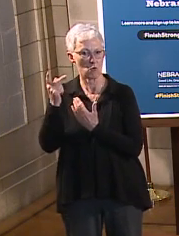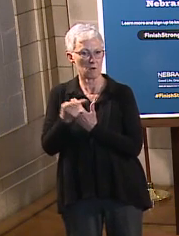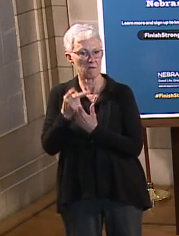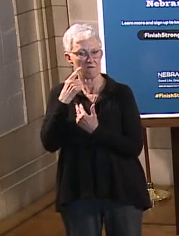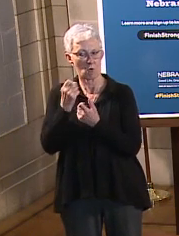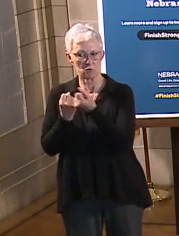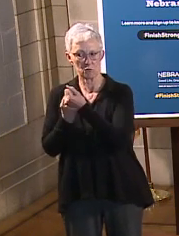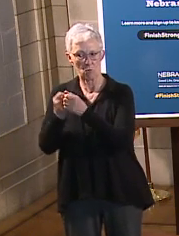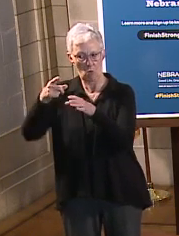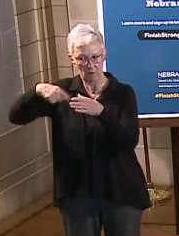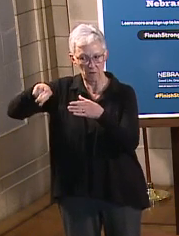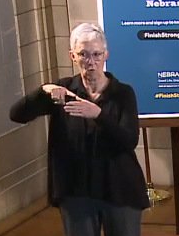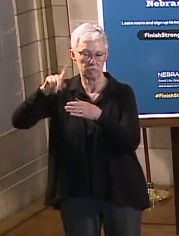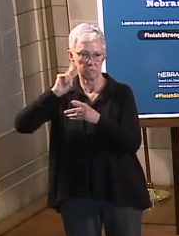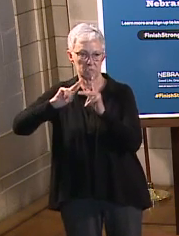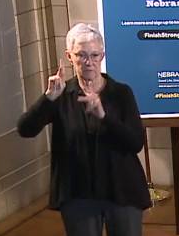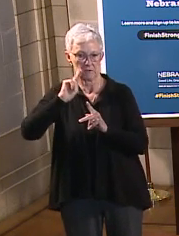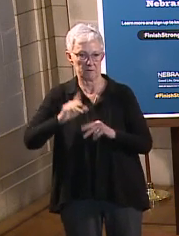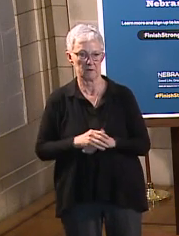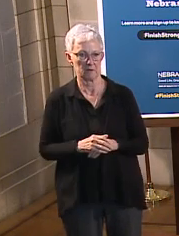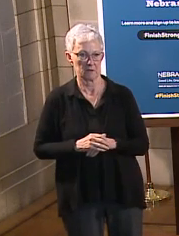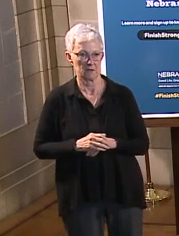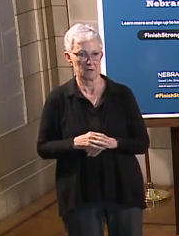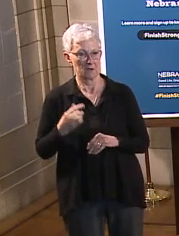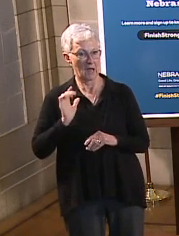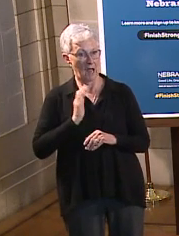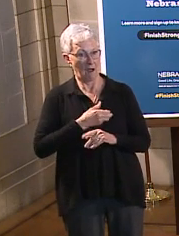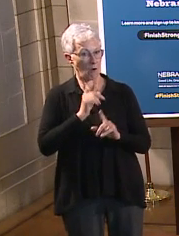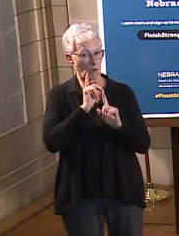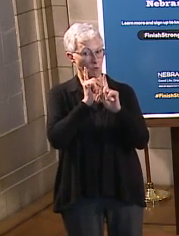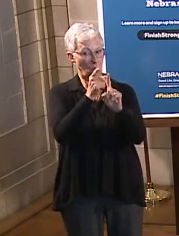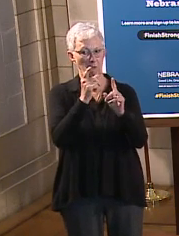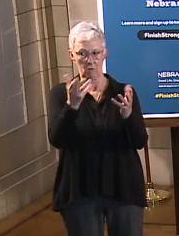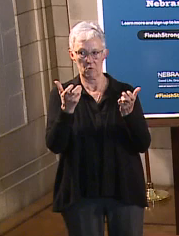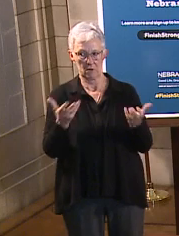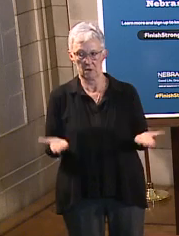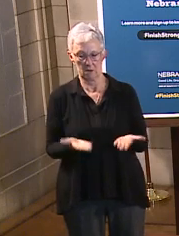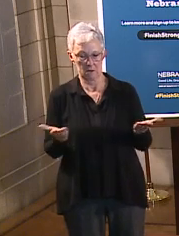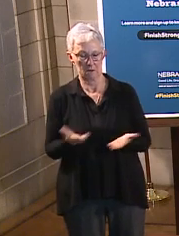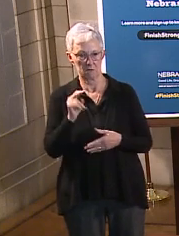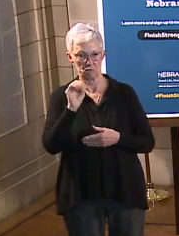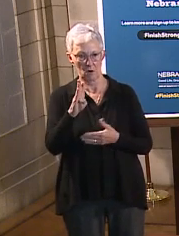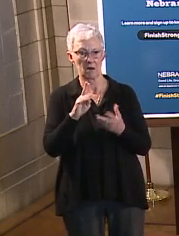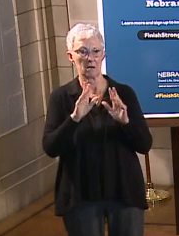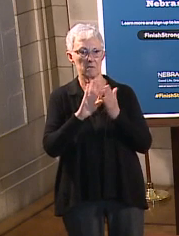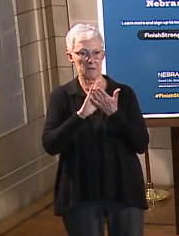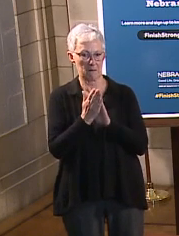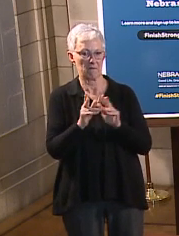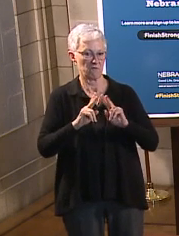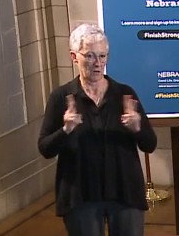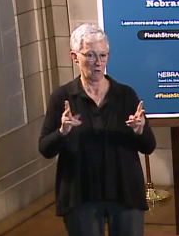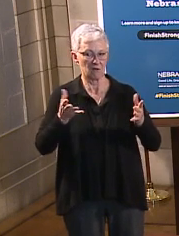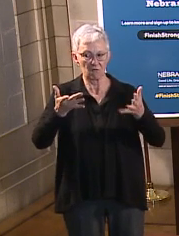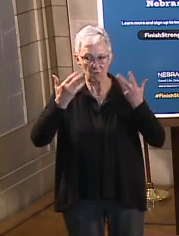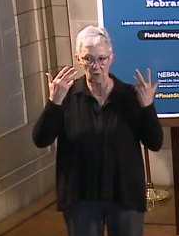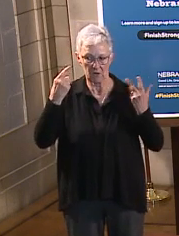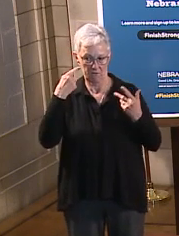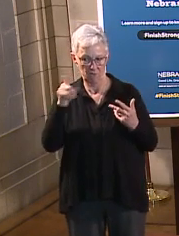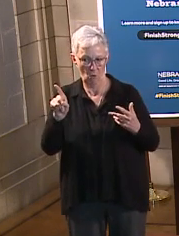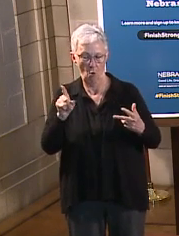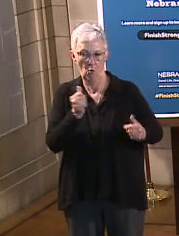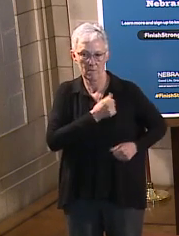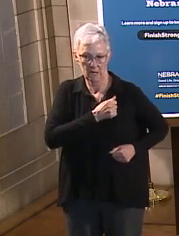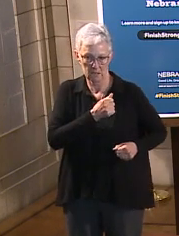Nebraska be the most veteran and military state, uh, friendly state in the country. And he's, uh, asked